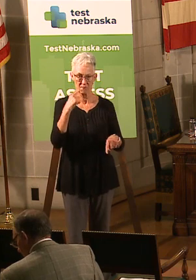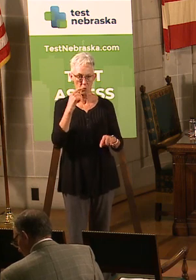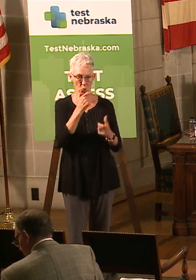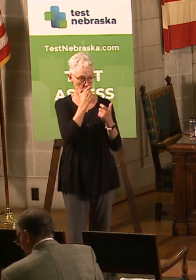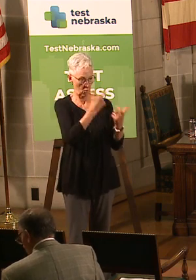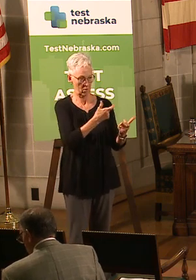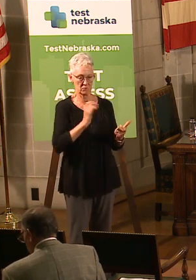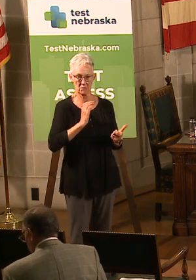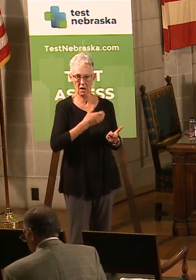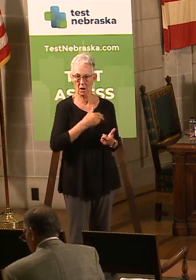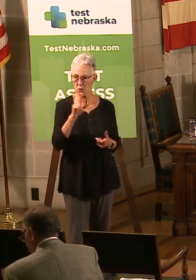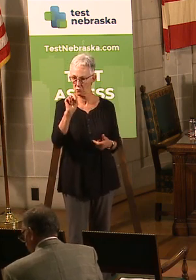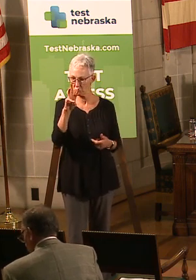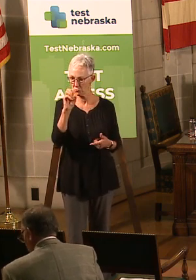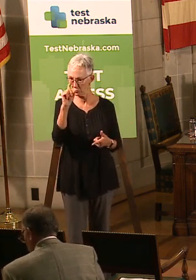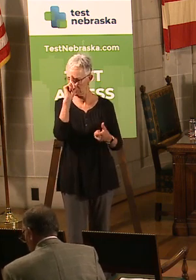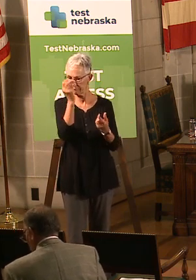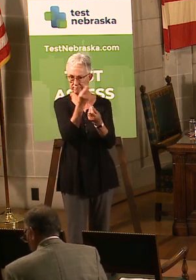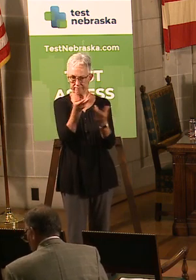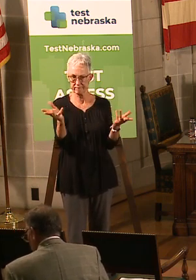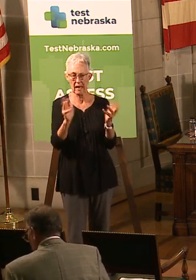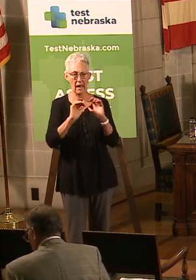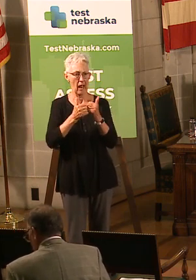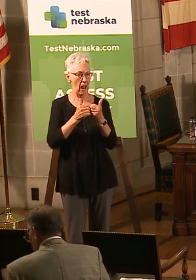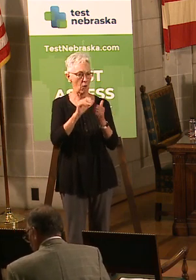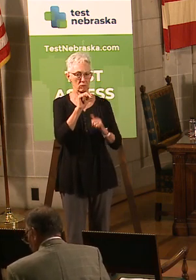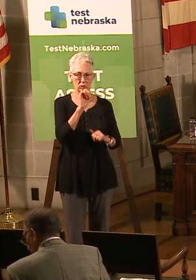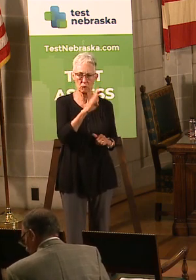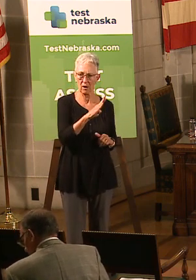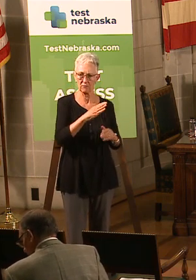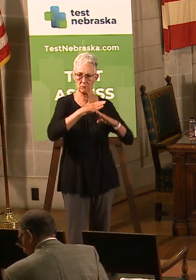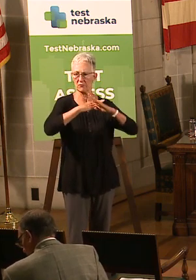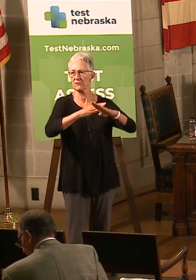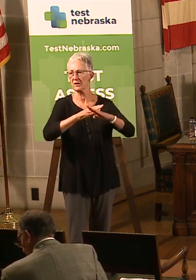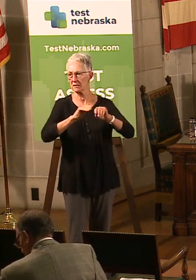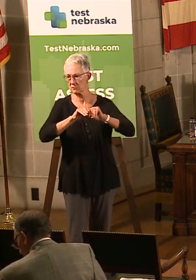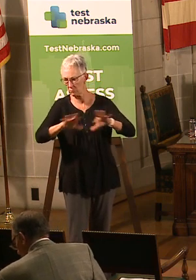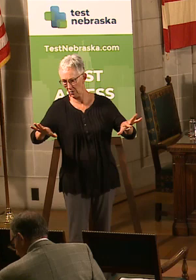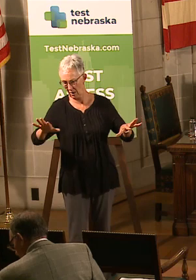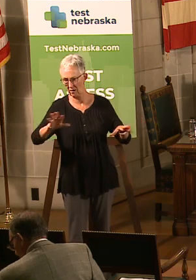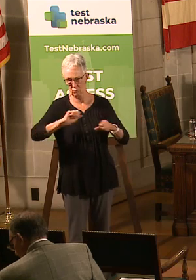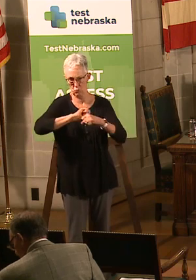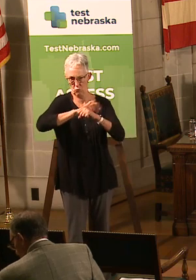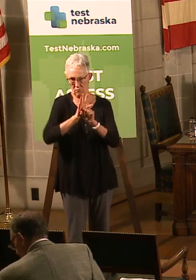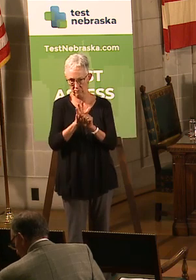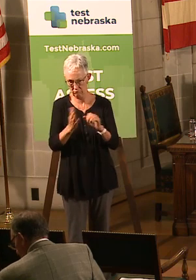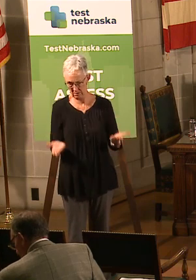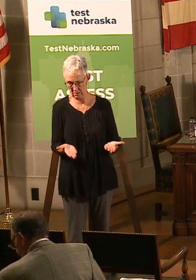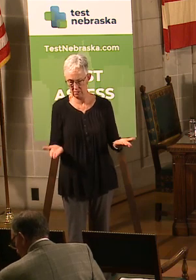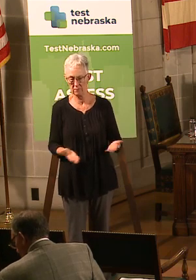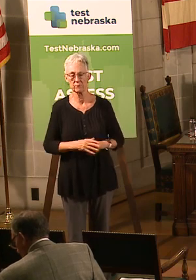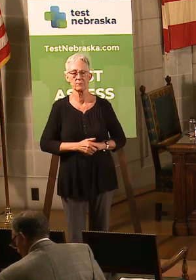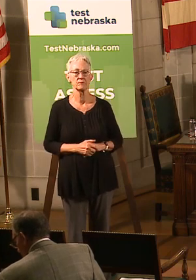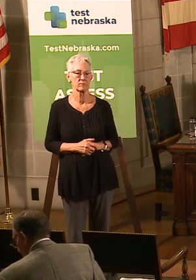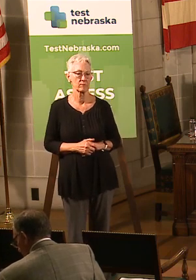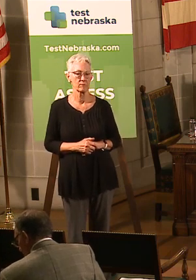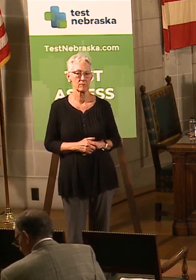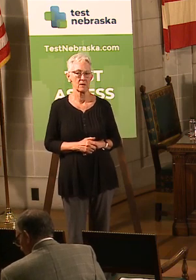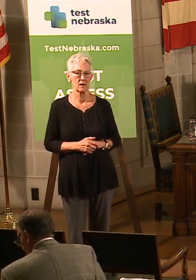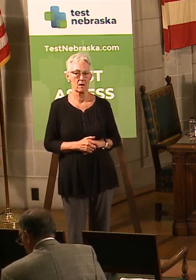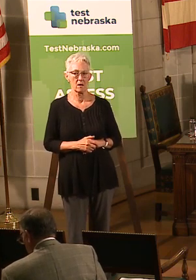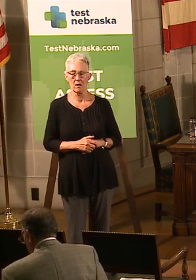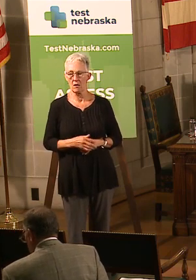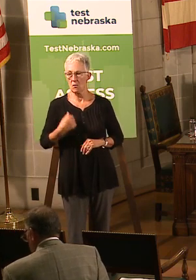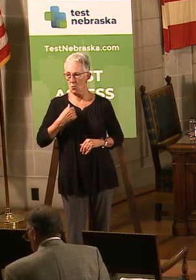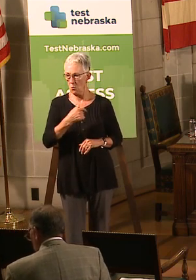regard to what the state is doing to slow the spread of coronavirus here in Nebraska. As always, we want to highlight that the